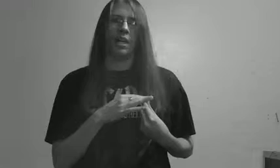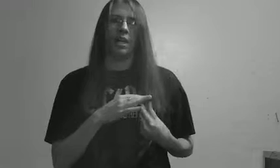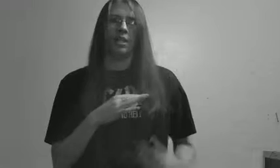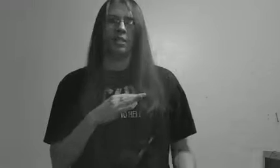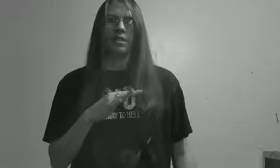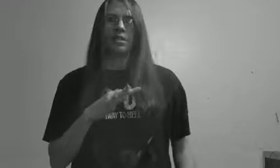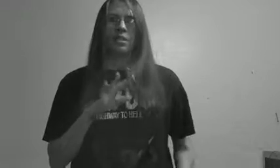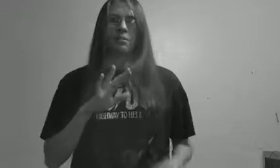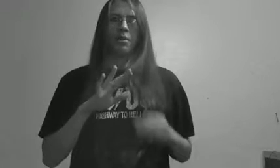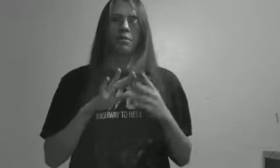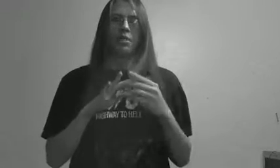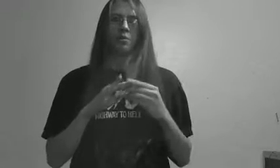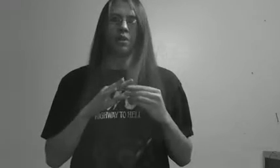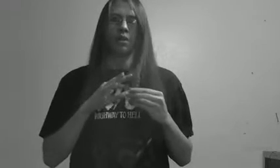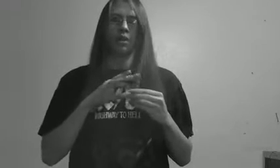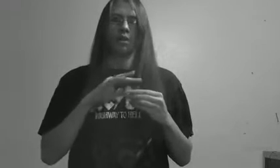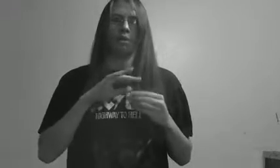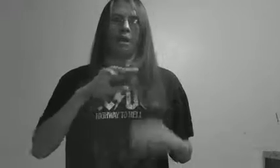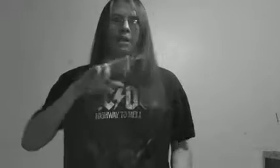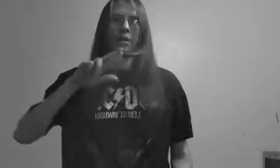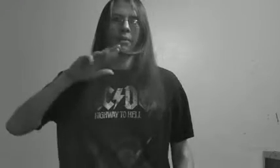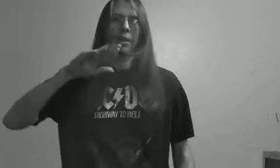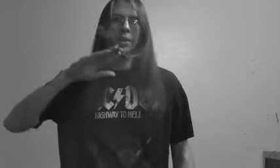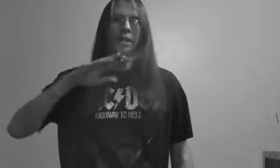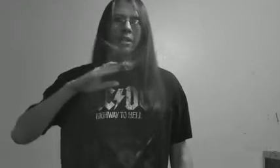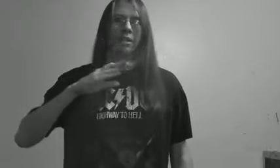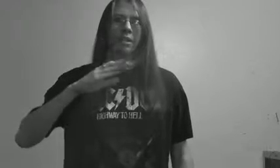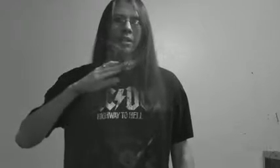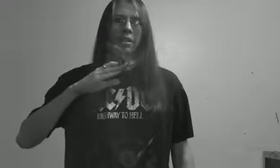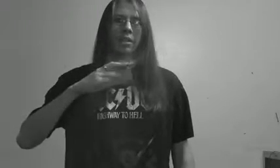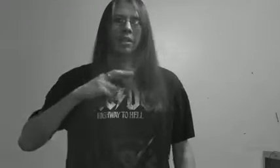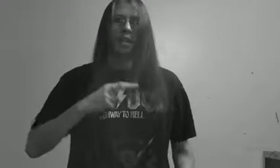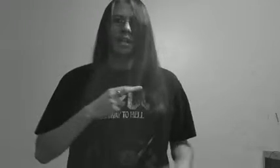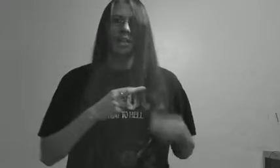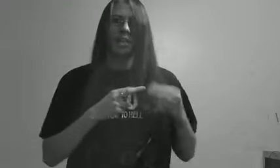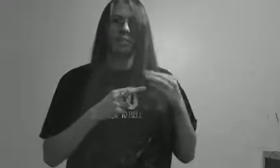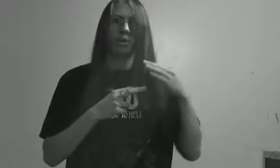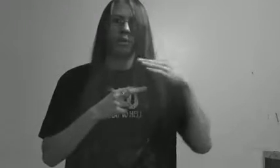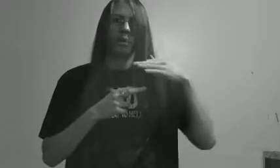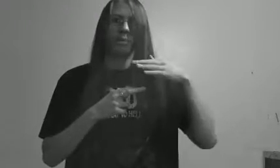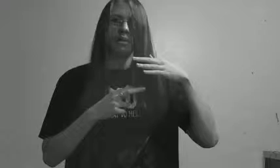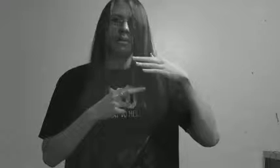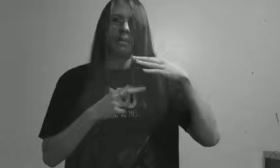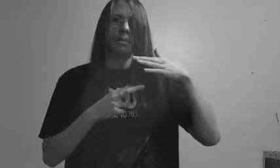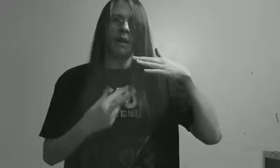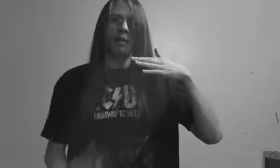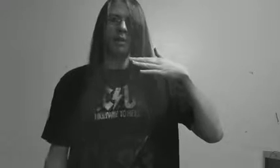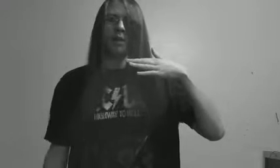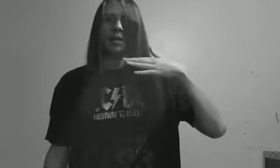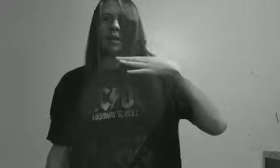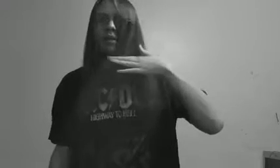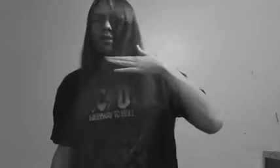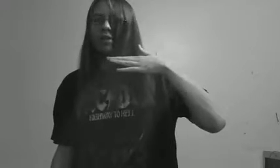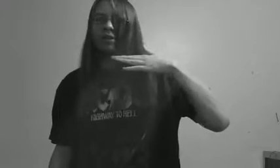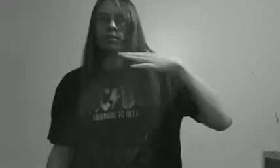dead ends. Pretty much where, or right around here. And then I'm going up to maybe right around here, so.